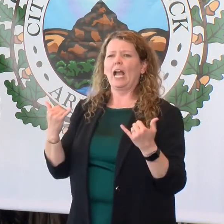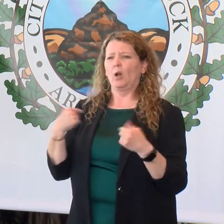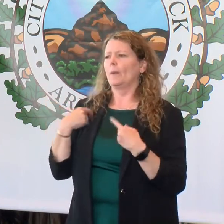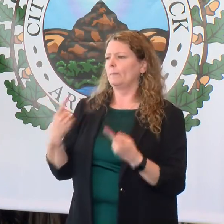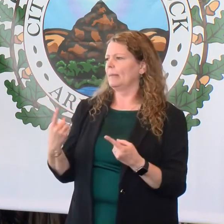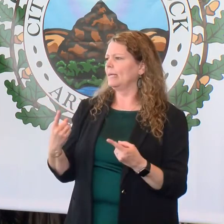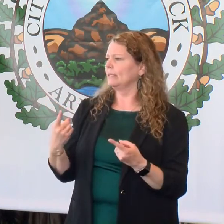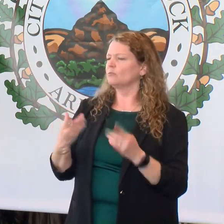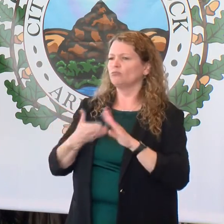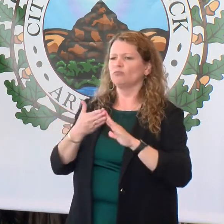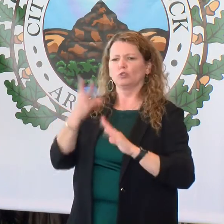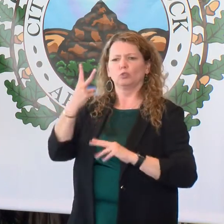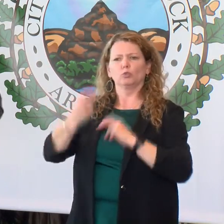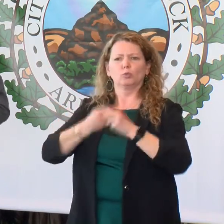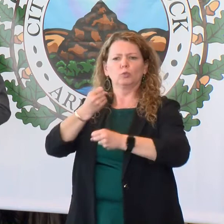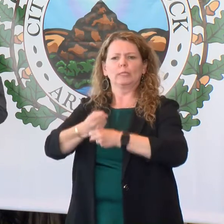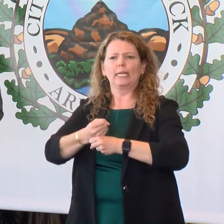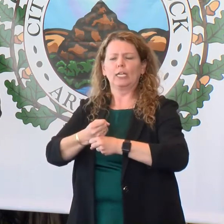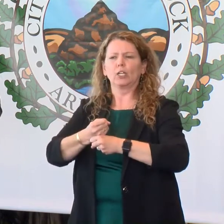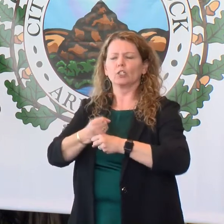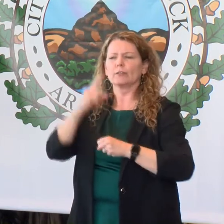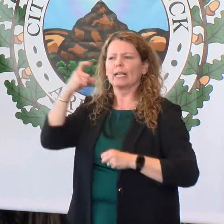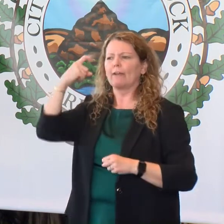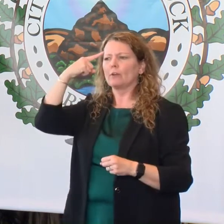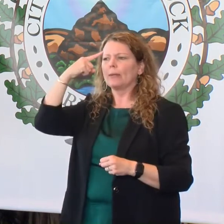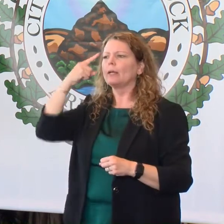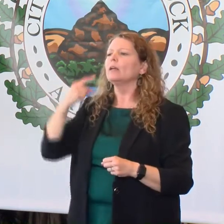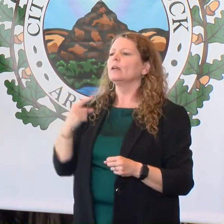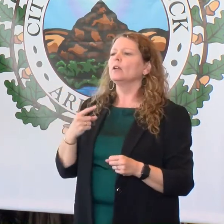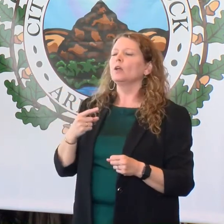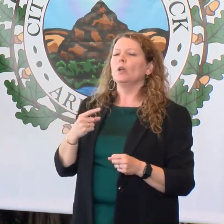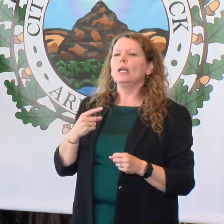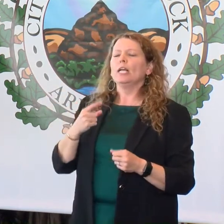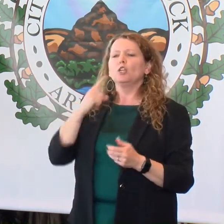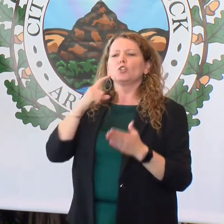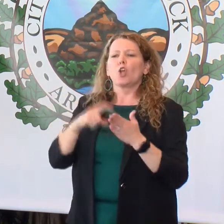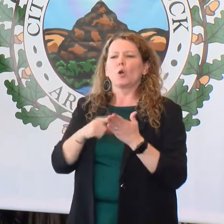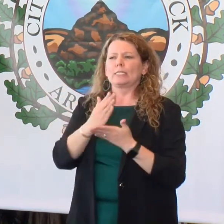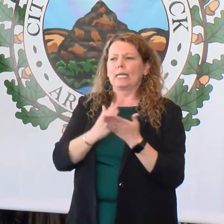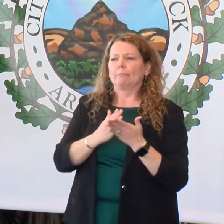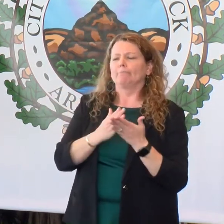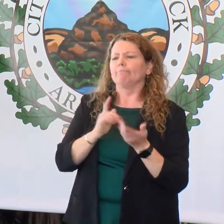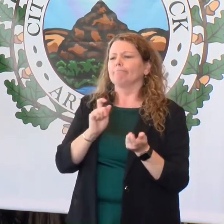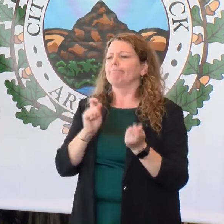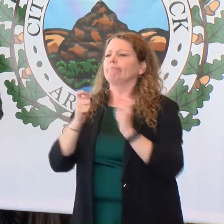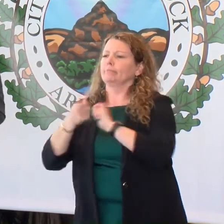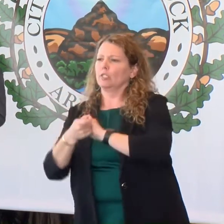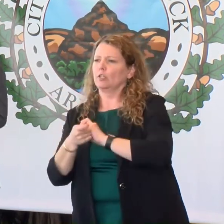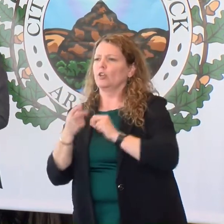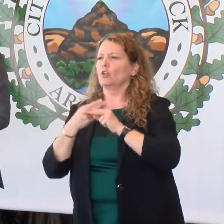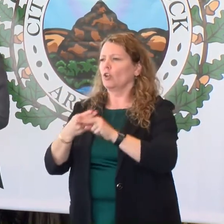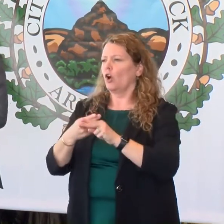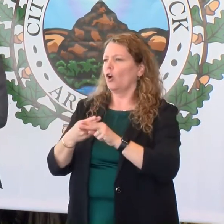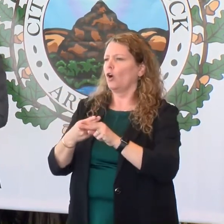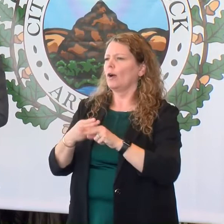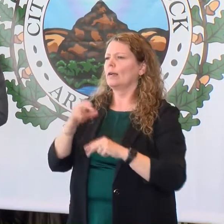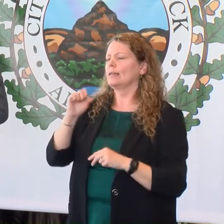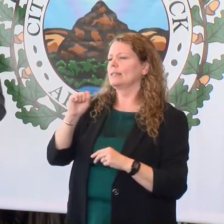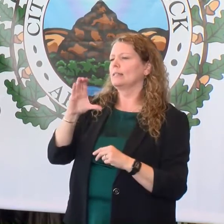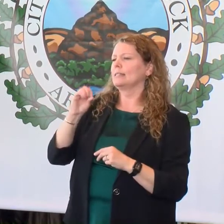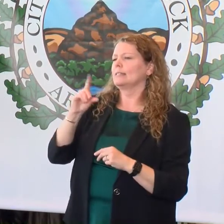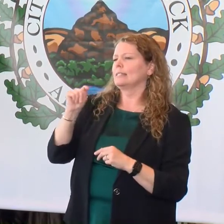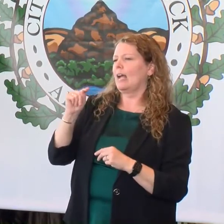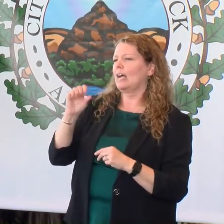two years, and many know that part of that process, we had a transition period. We had a transition report called the Scott Script, and one of the many